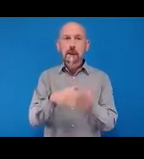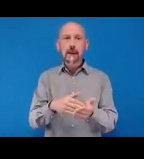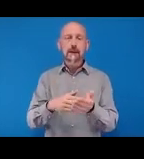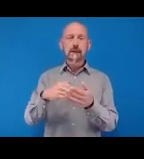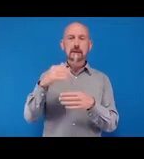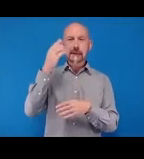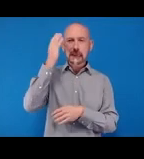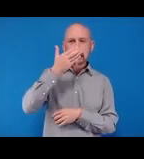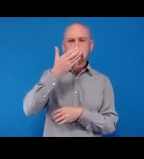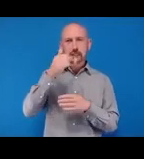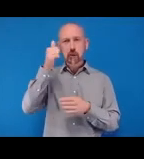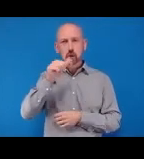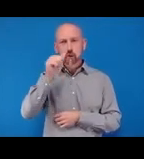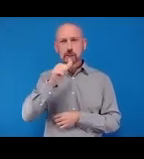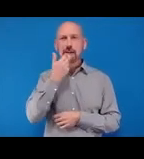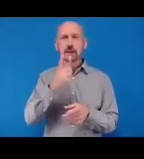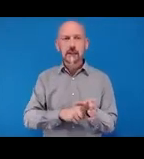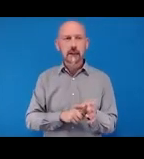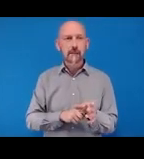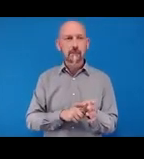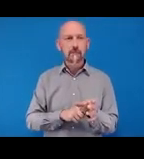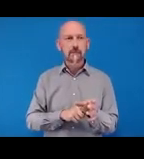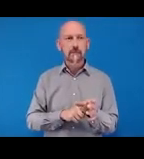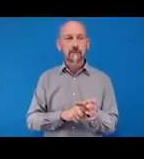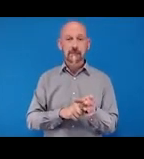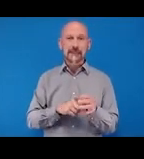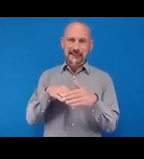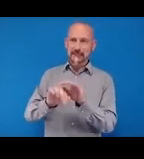annum at those 3,000 hospitals.